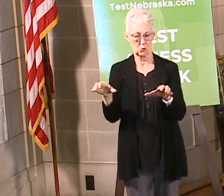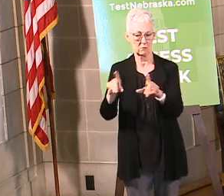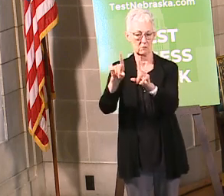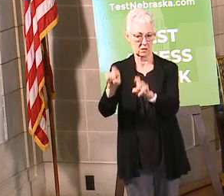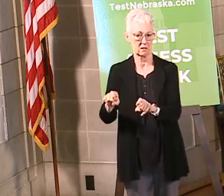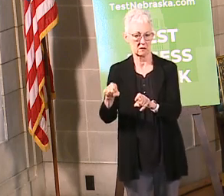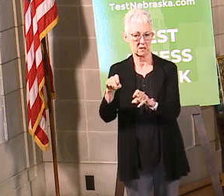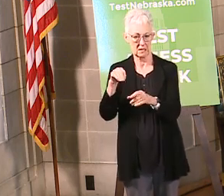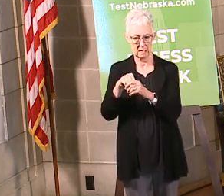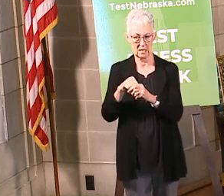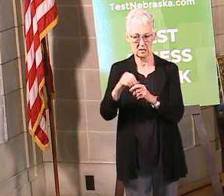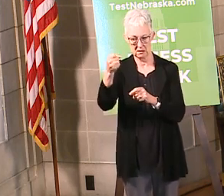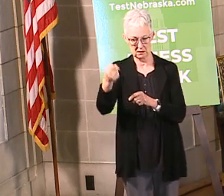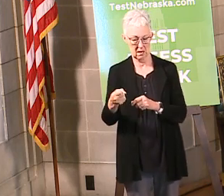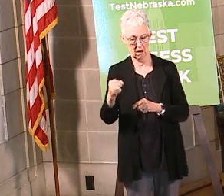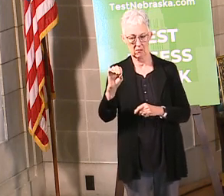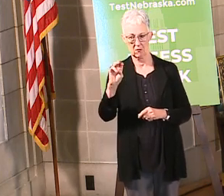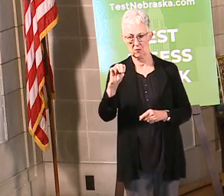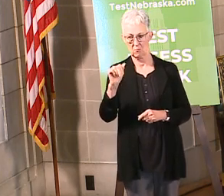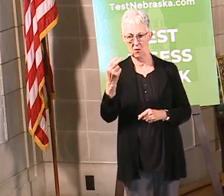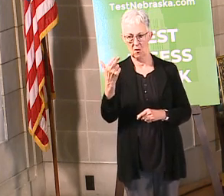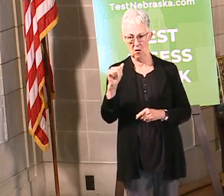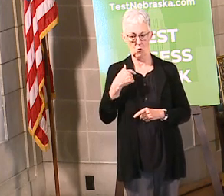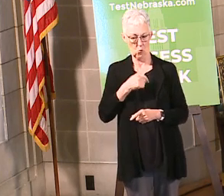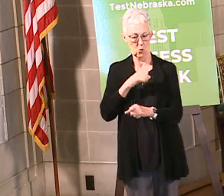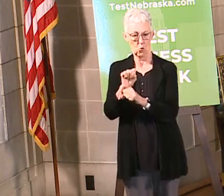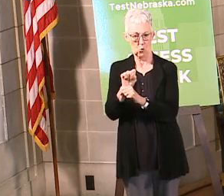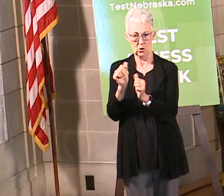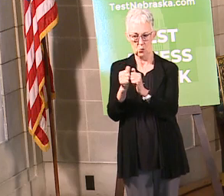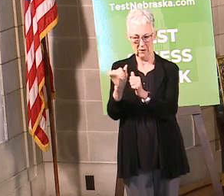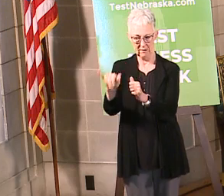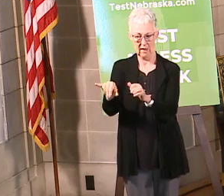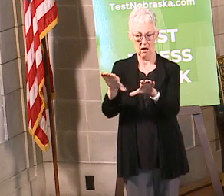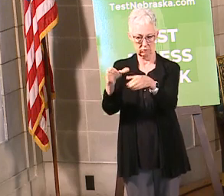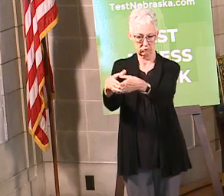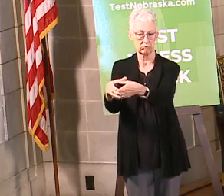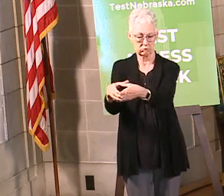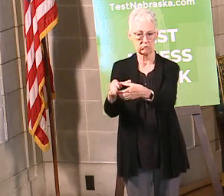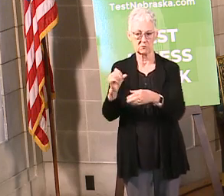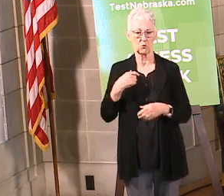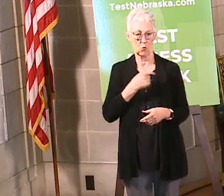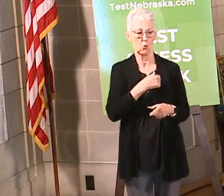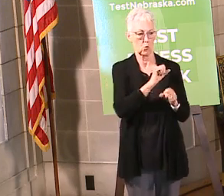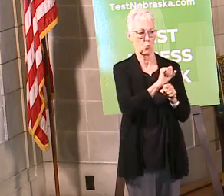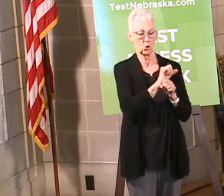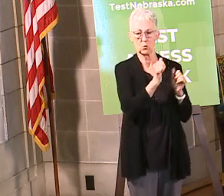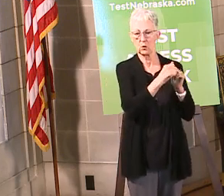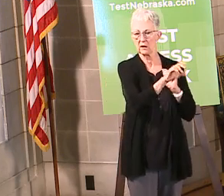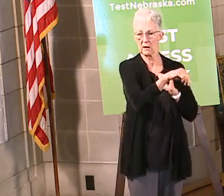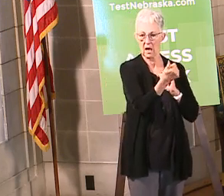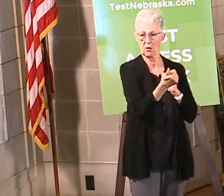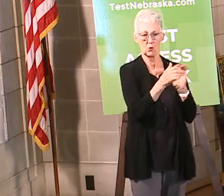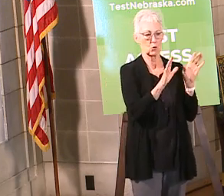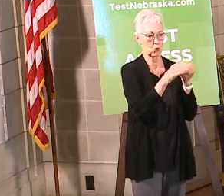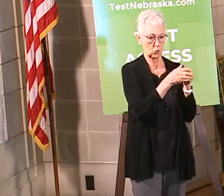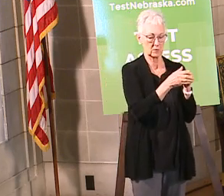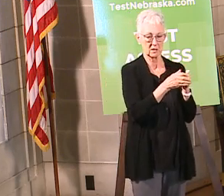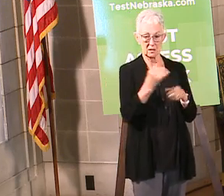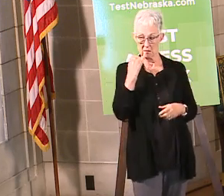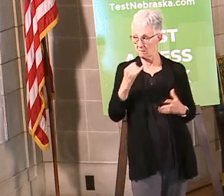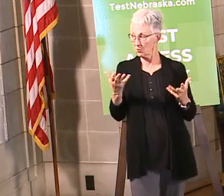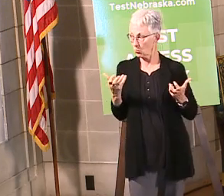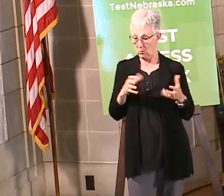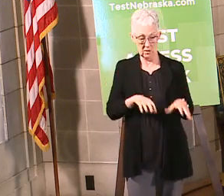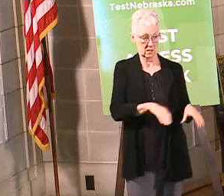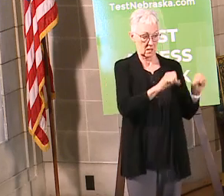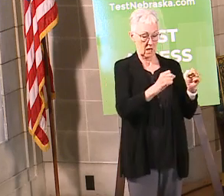are allowing other channels for people to be able to get that testing done. That's not just testnebraska.com. But if you want to do it in testnebraska.com, that's a